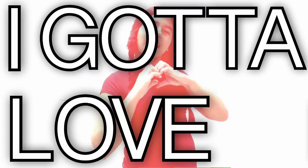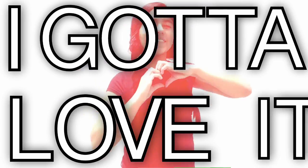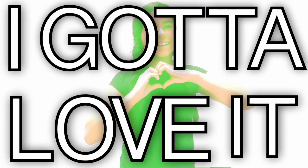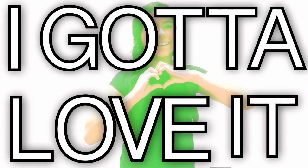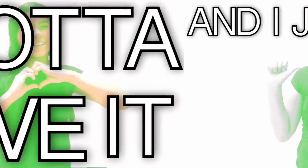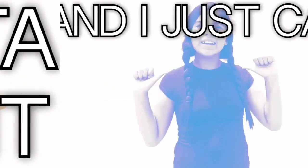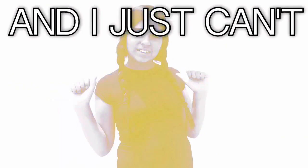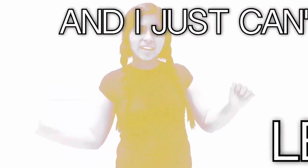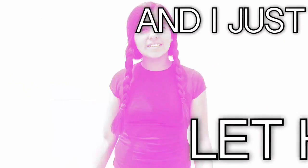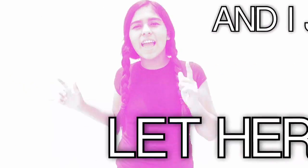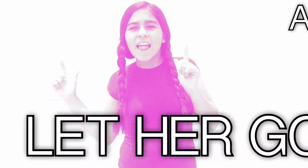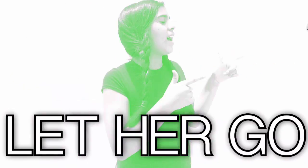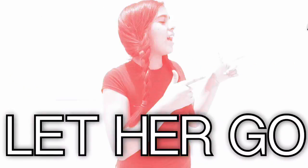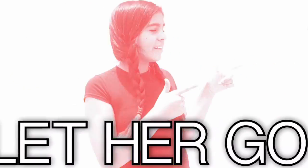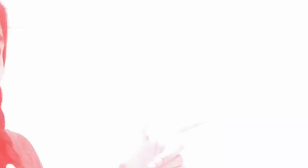love it And I just can't let her go